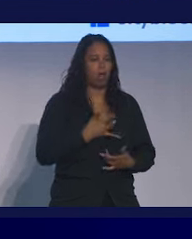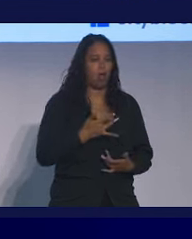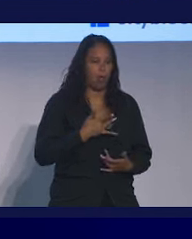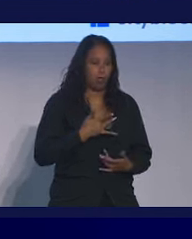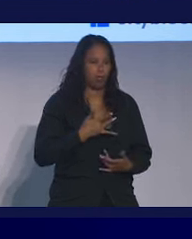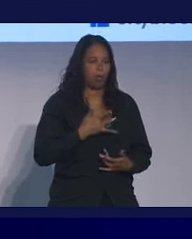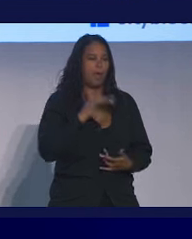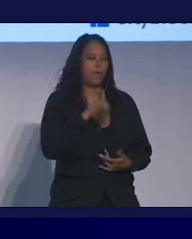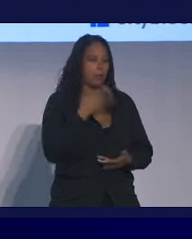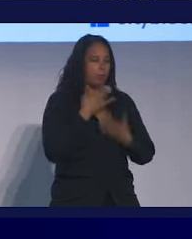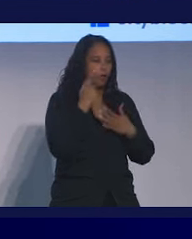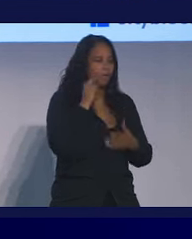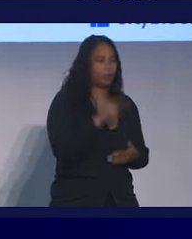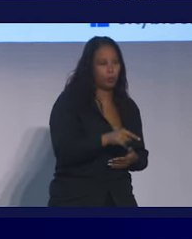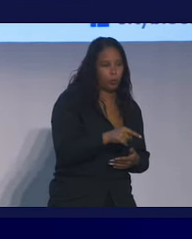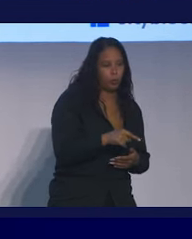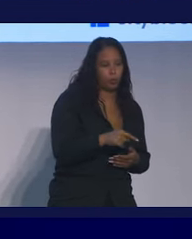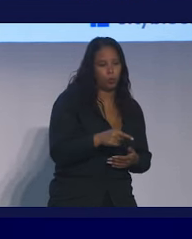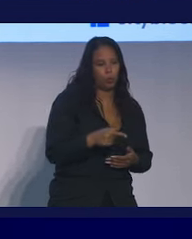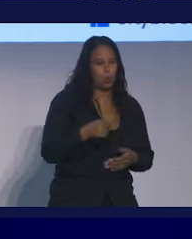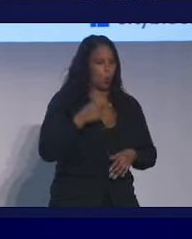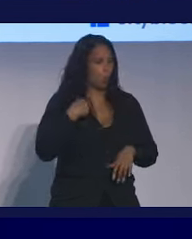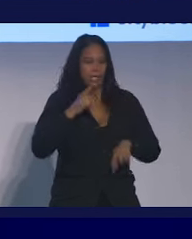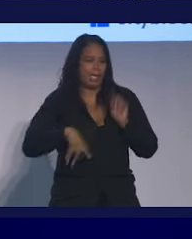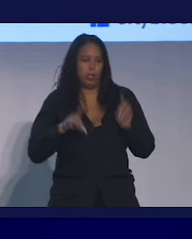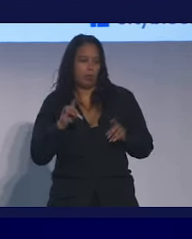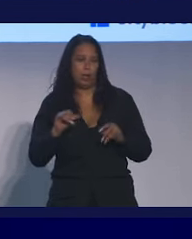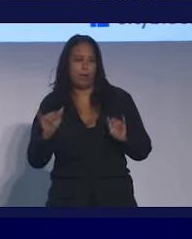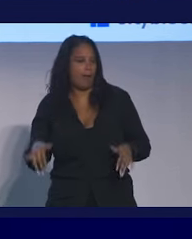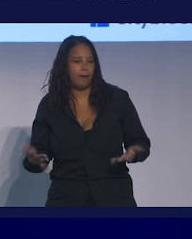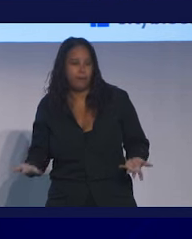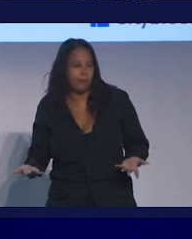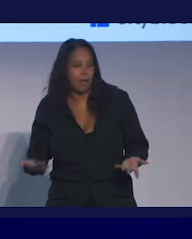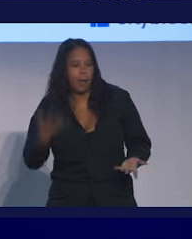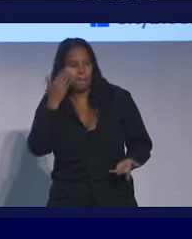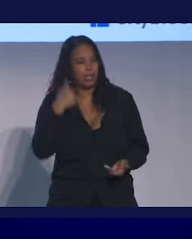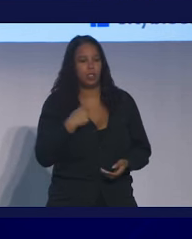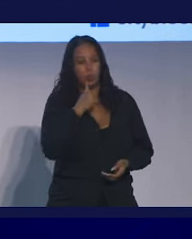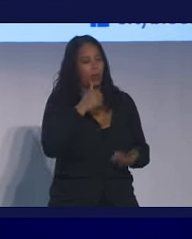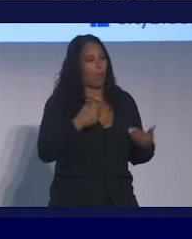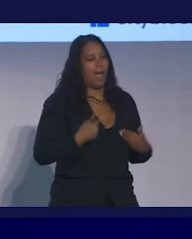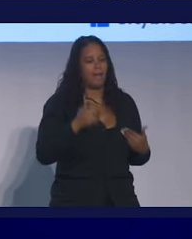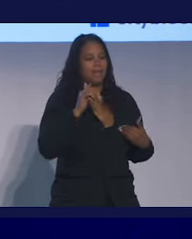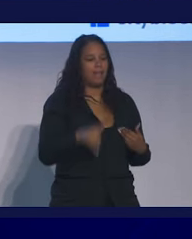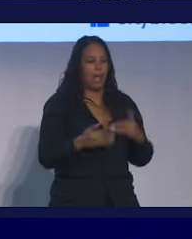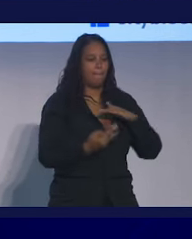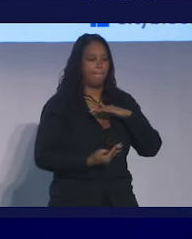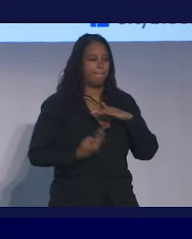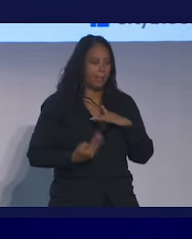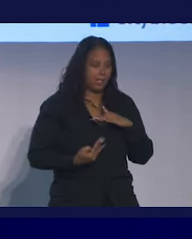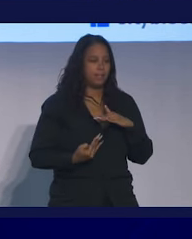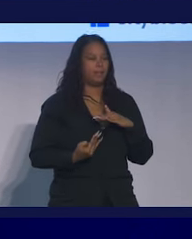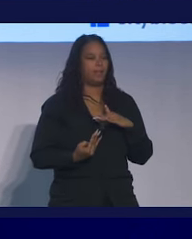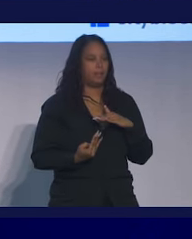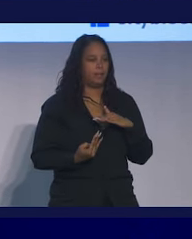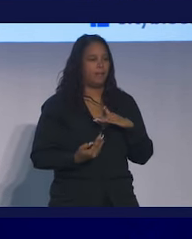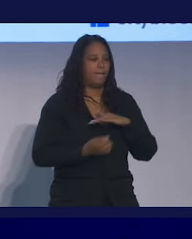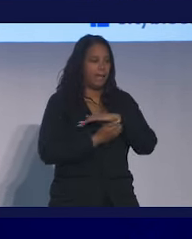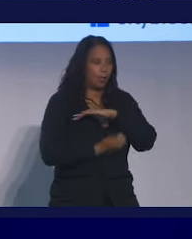This is going to be good for you. We couldn't even do that because we don't have that basic foundation of trust in the healthcare system.